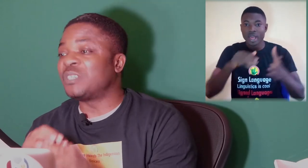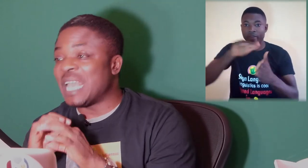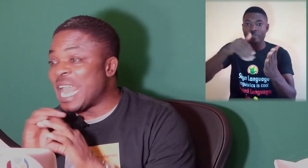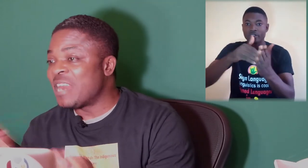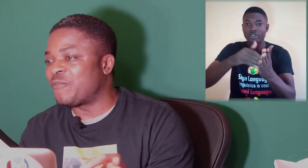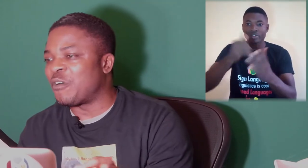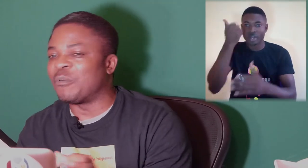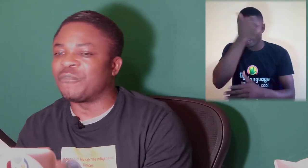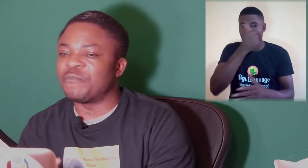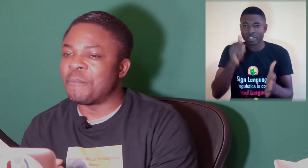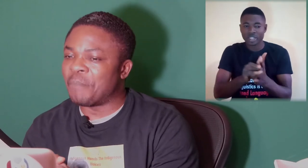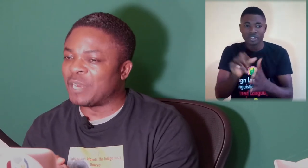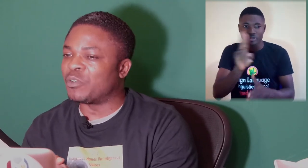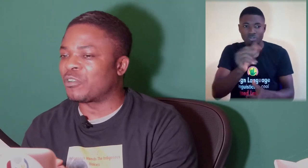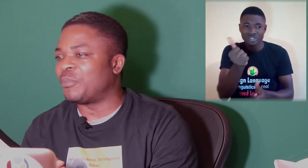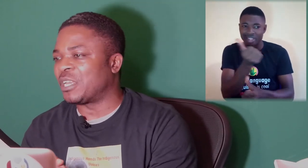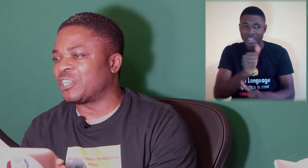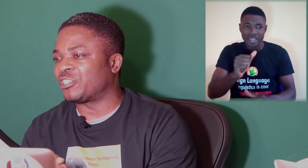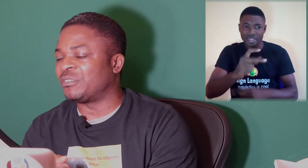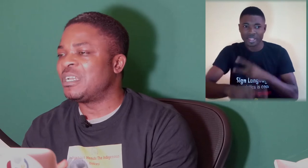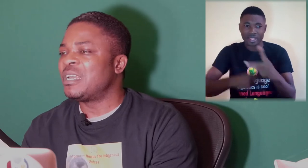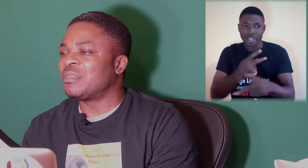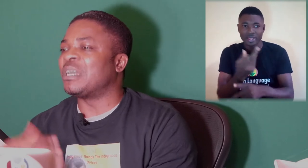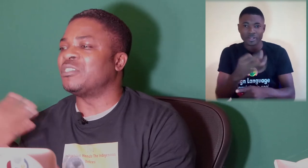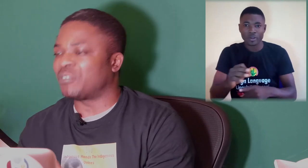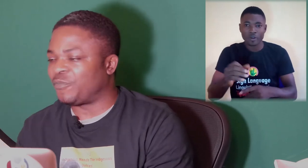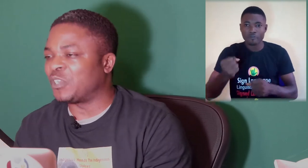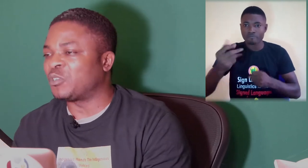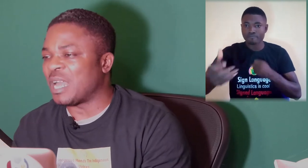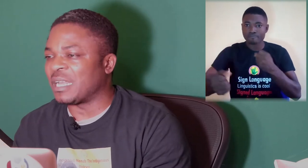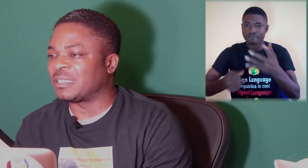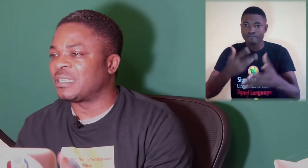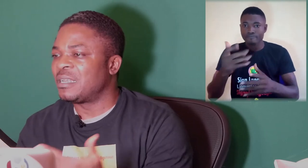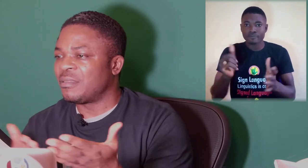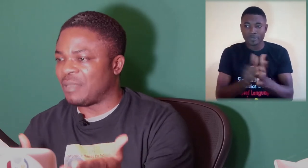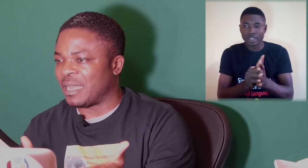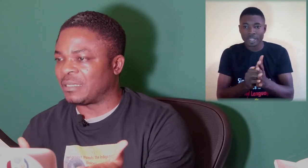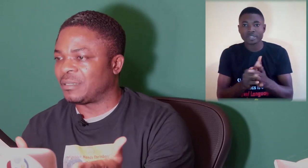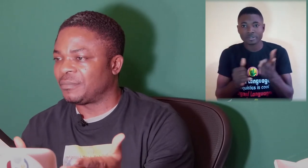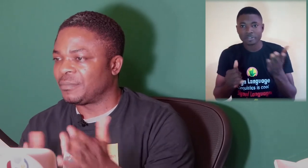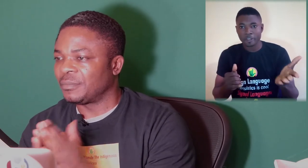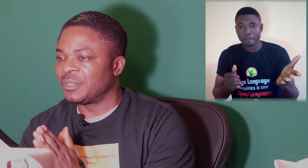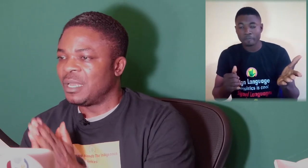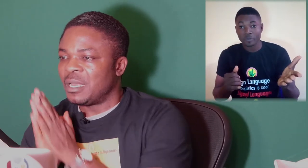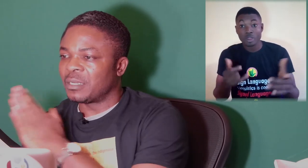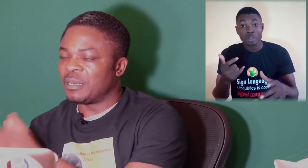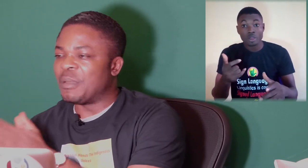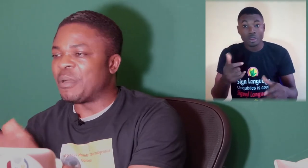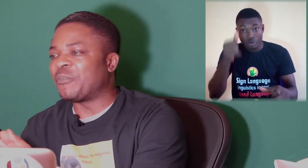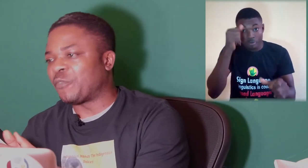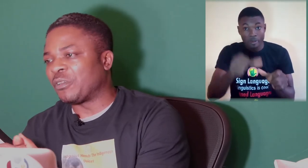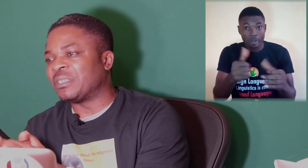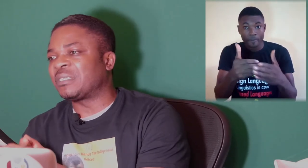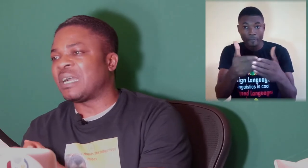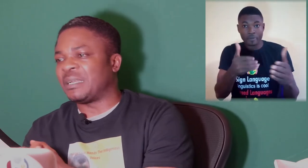any form of manual communication that is referred to as that. Remember before this time,